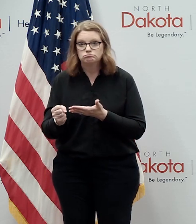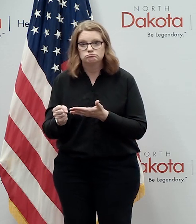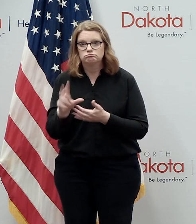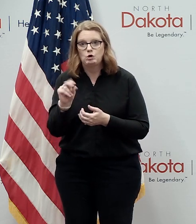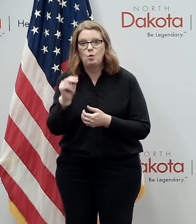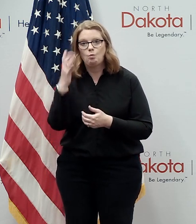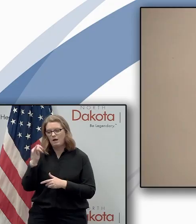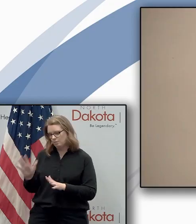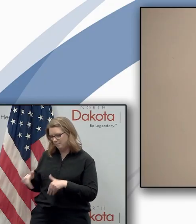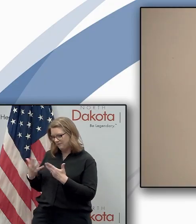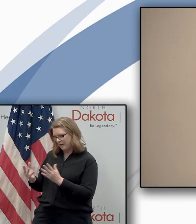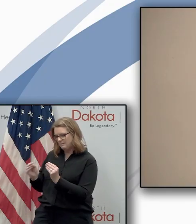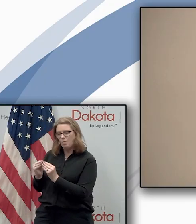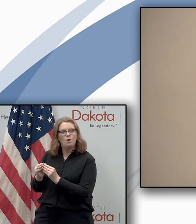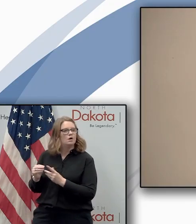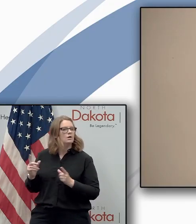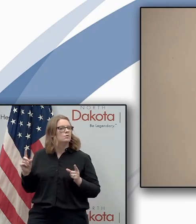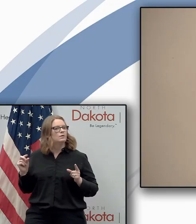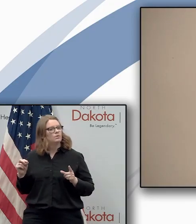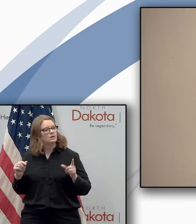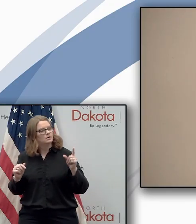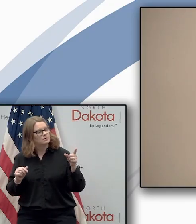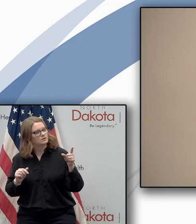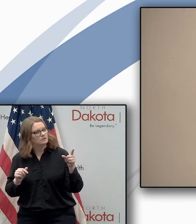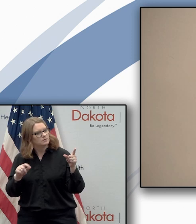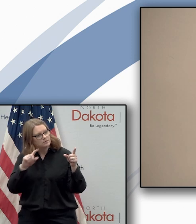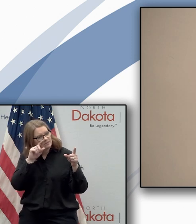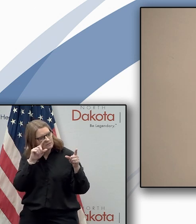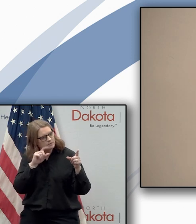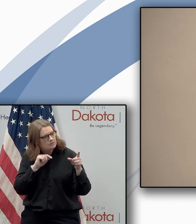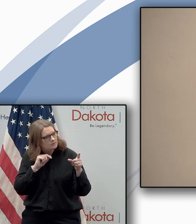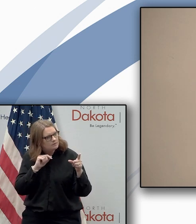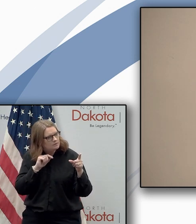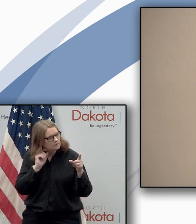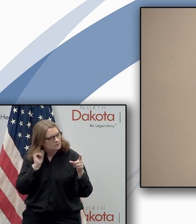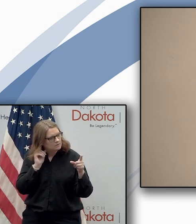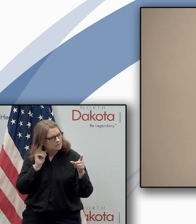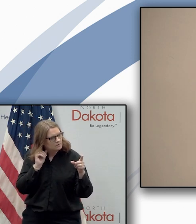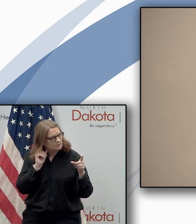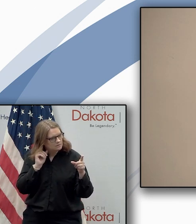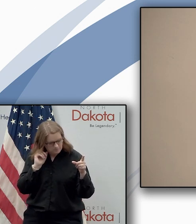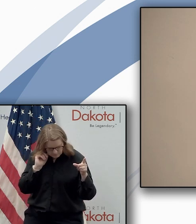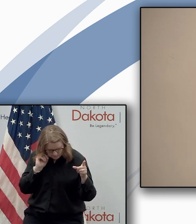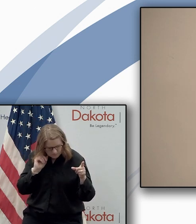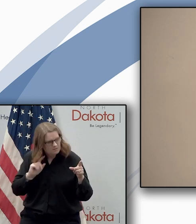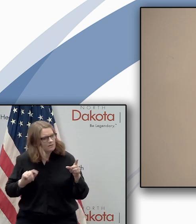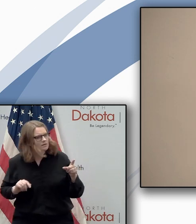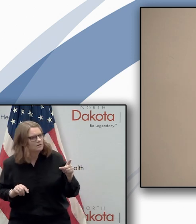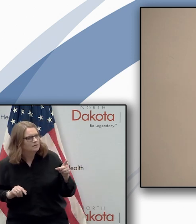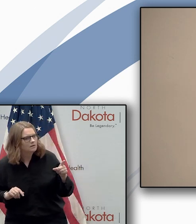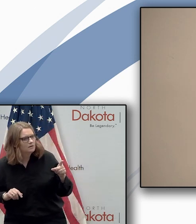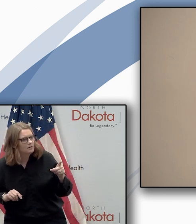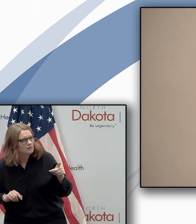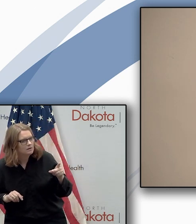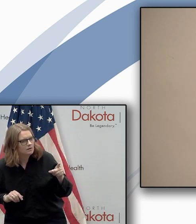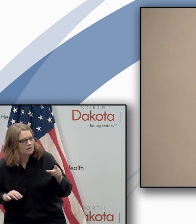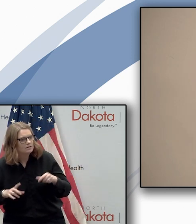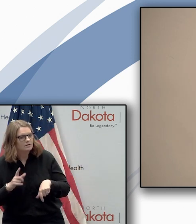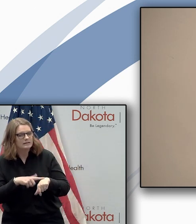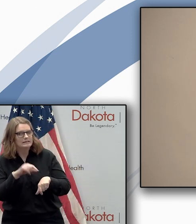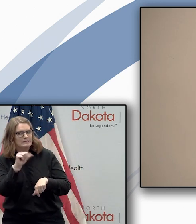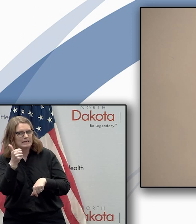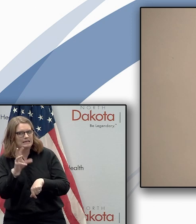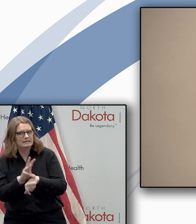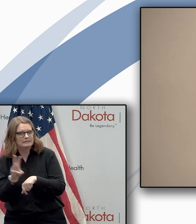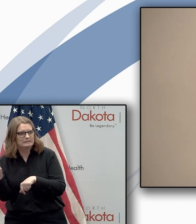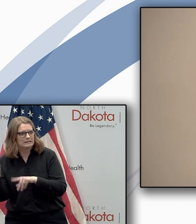and one follow-up to that um the testing events here on thursday and friday 10 to 6. most people are working during those times do you